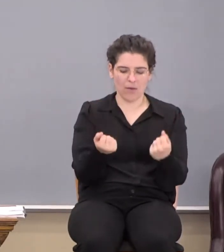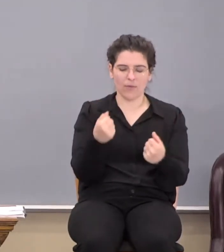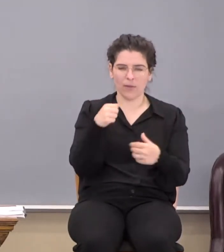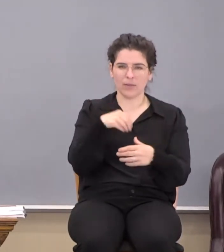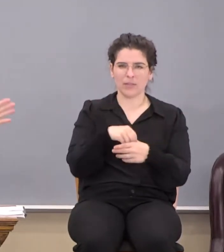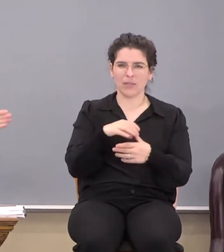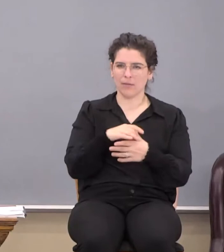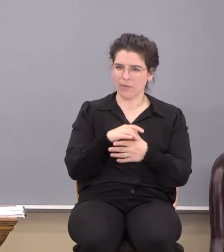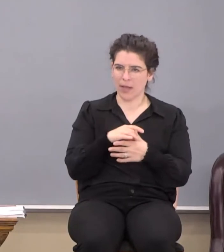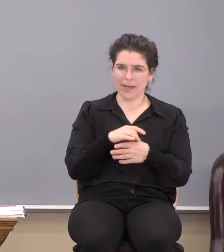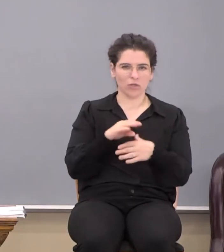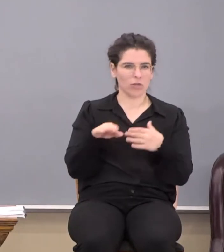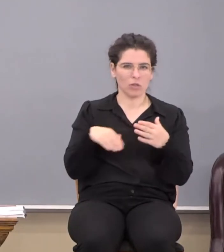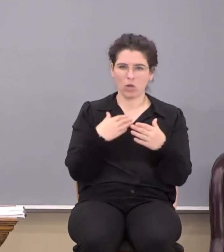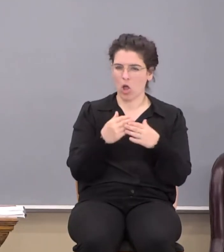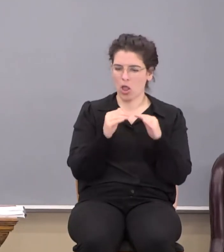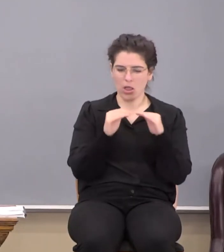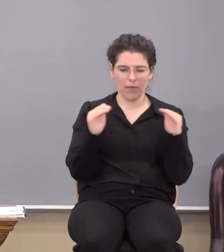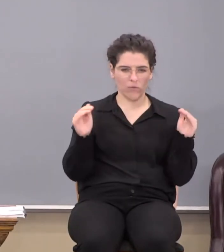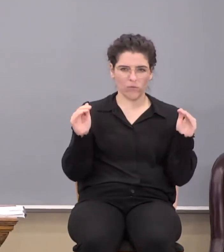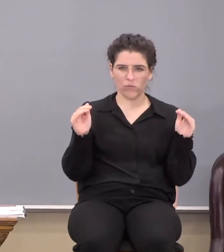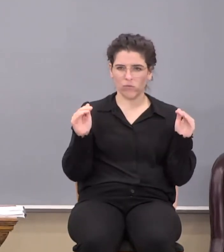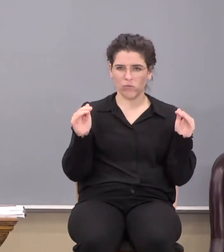flesh at all levels.